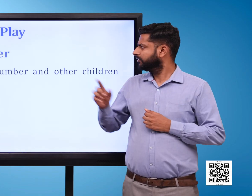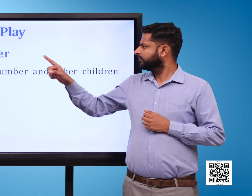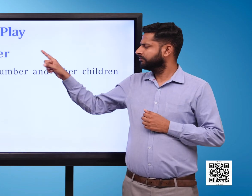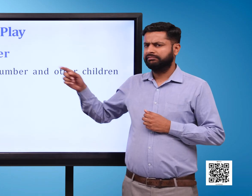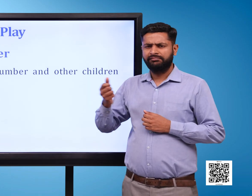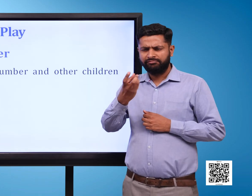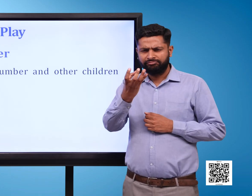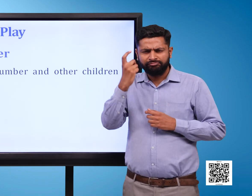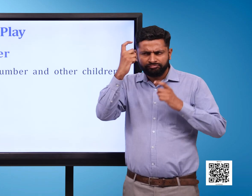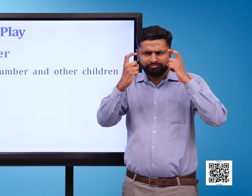Guess my number